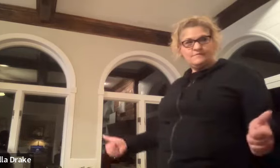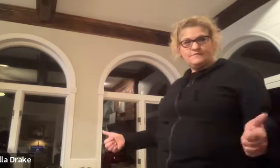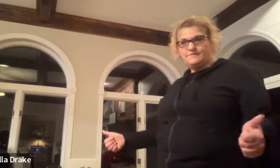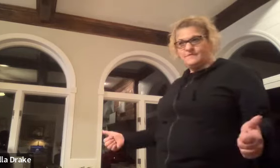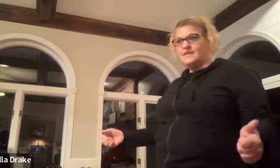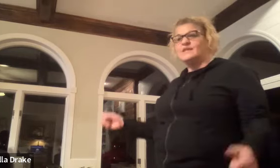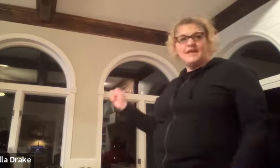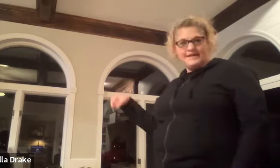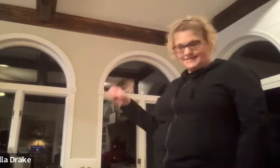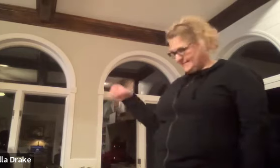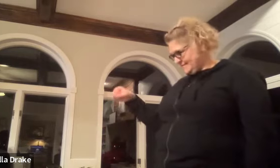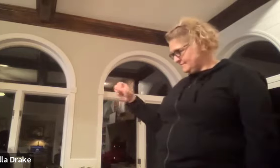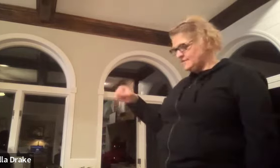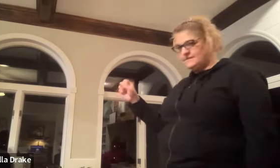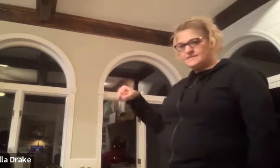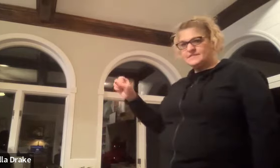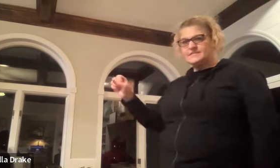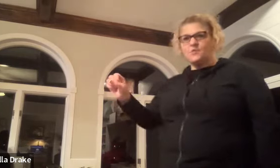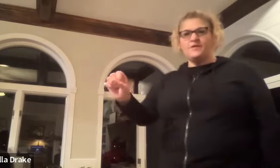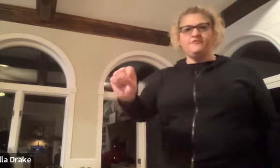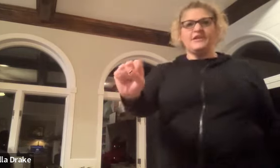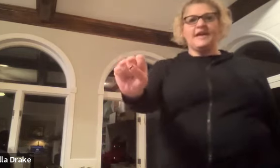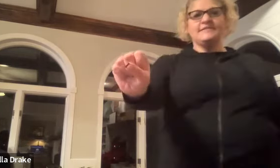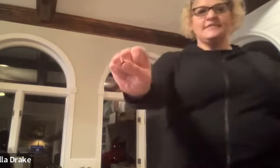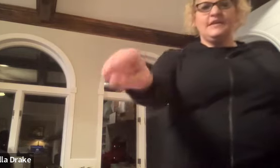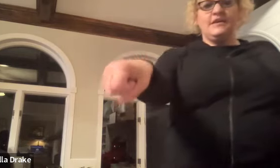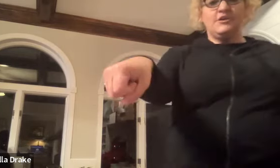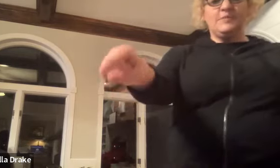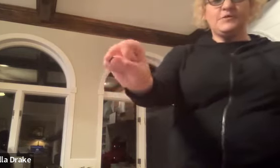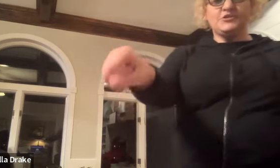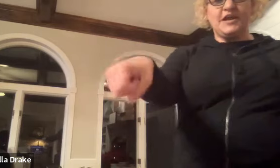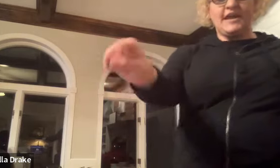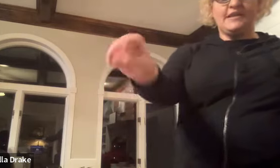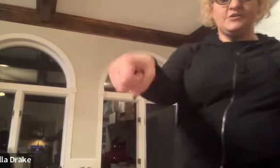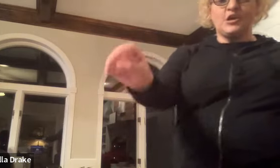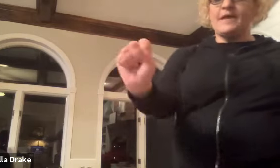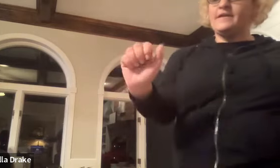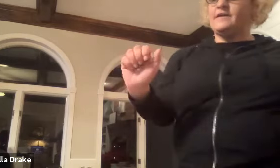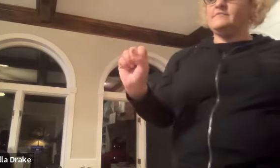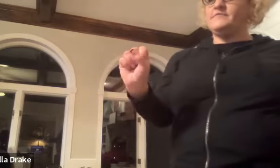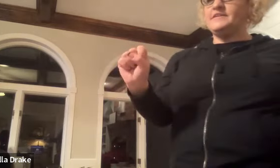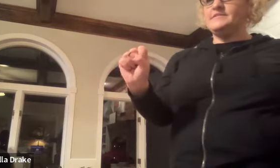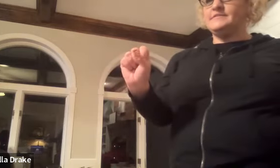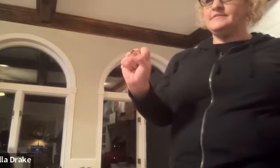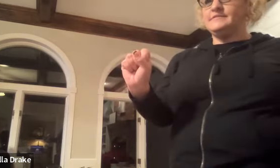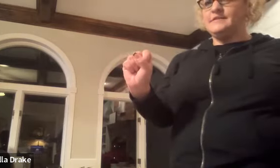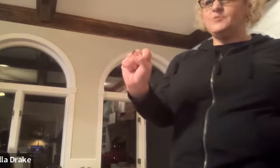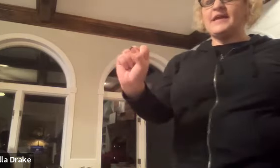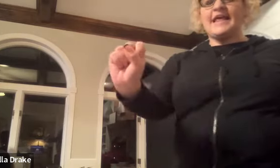yes this is a site wait for yes you're to put your hand and you're going to make a fist you make an